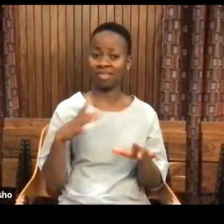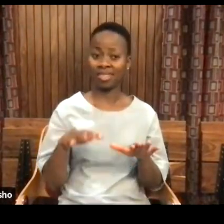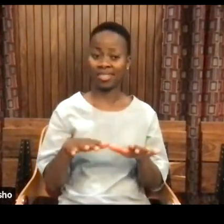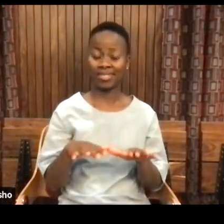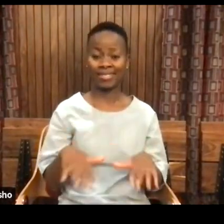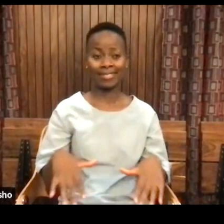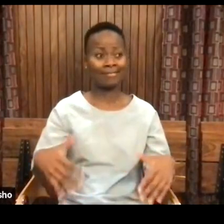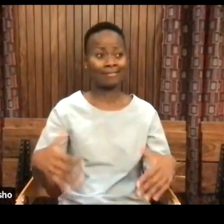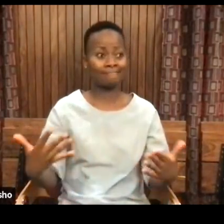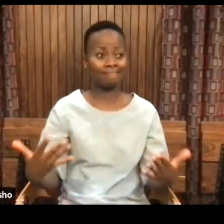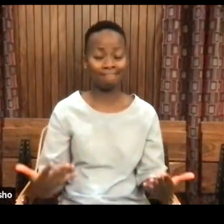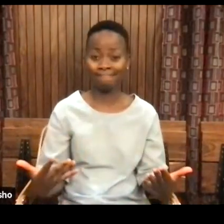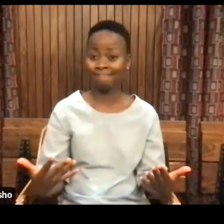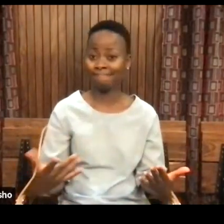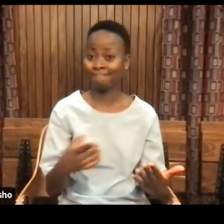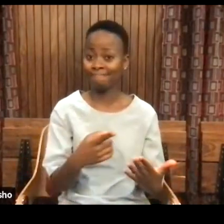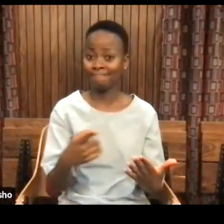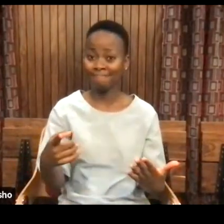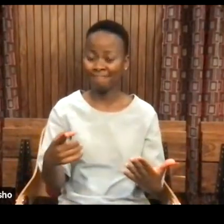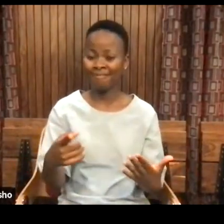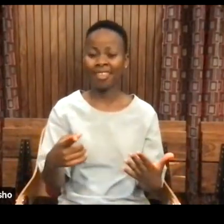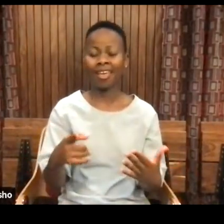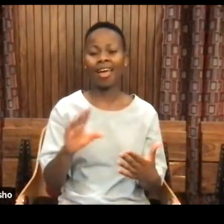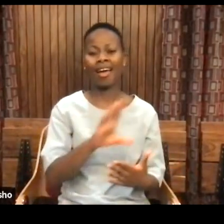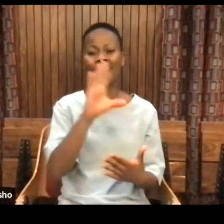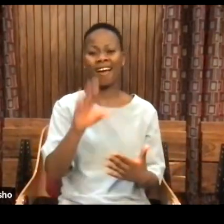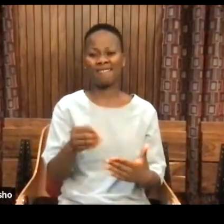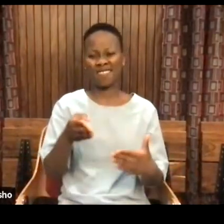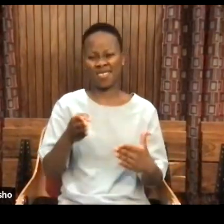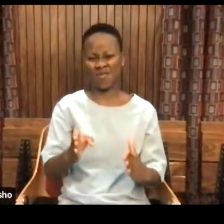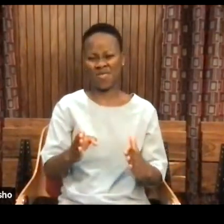You all know I'm not going to come without beginning with some drumming.